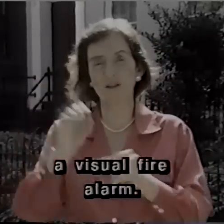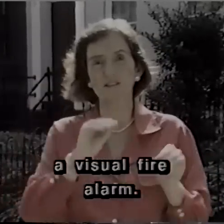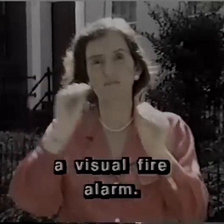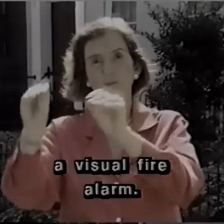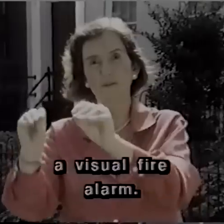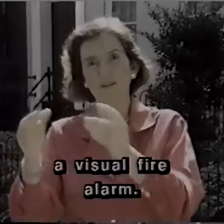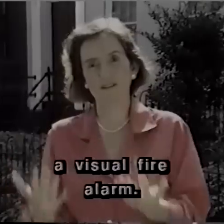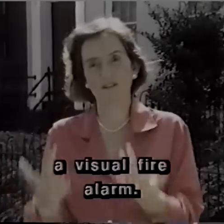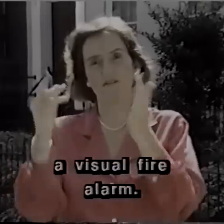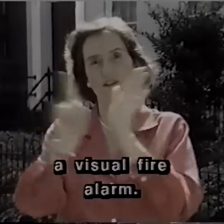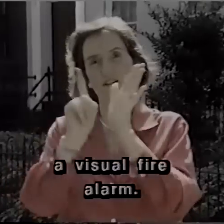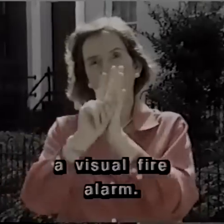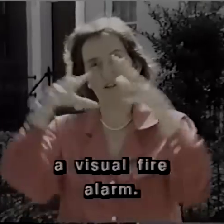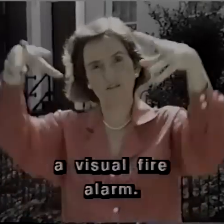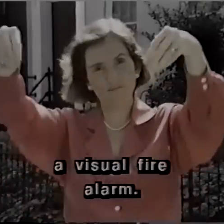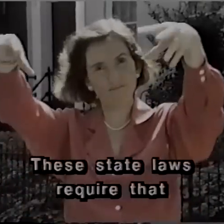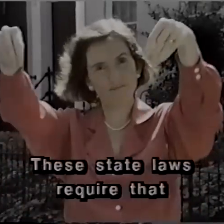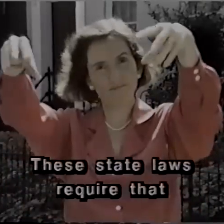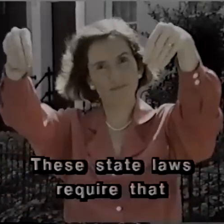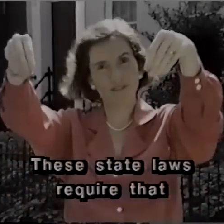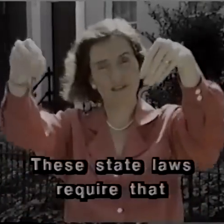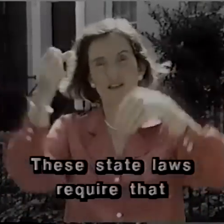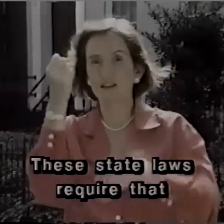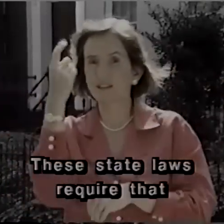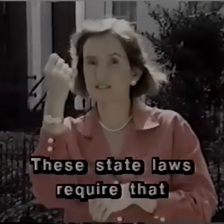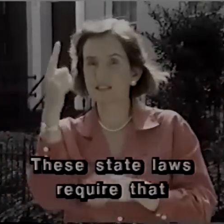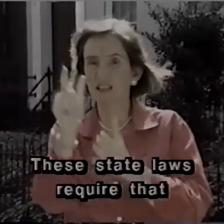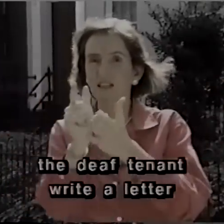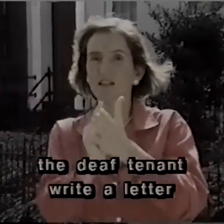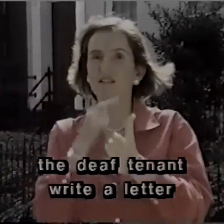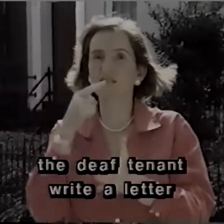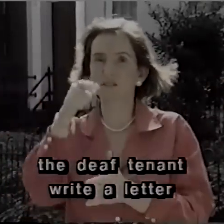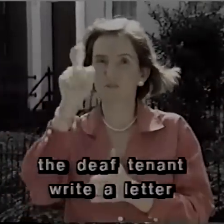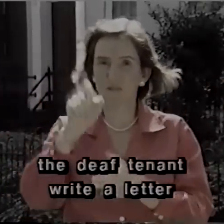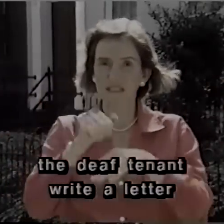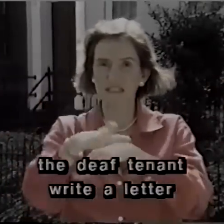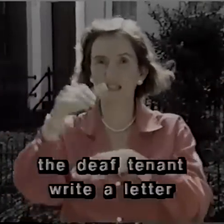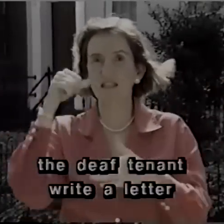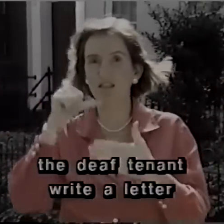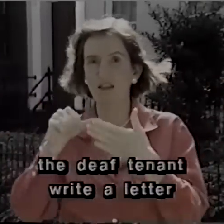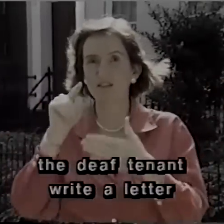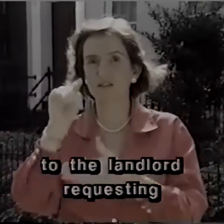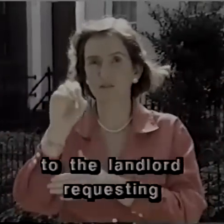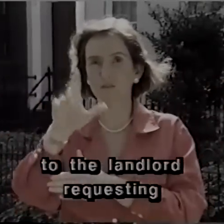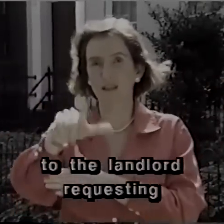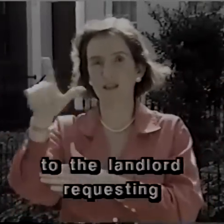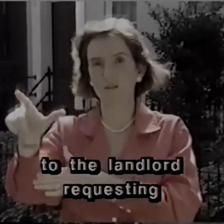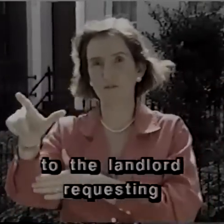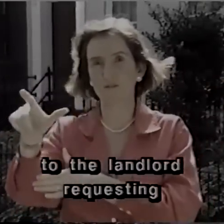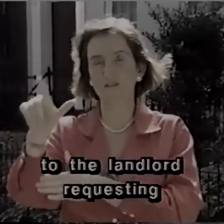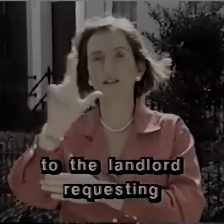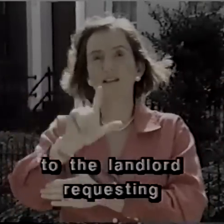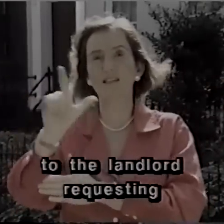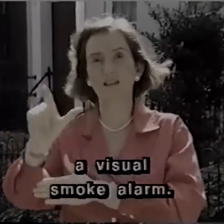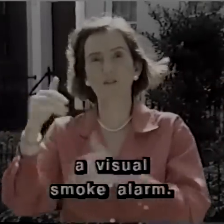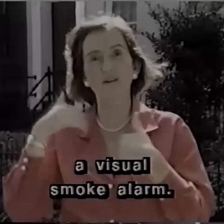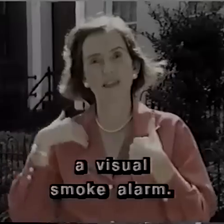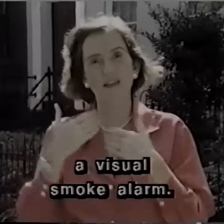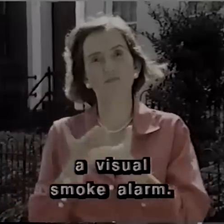alarm. These state laws require that the deaf tenant write a letter to the landlord requesting a visual smoke